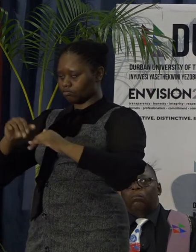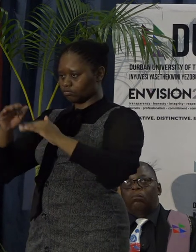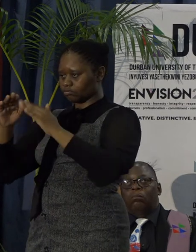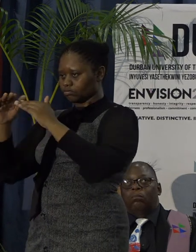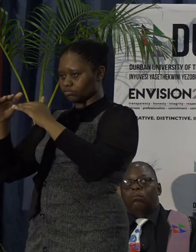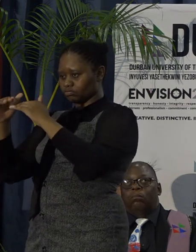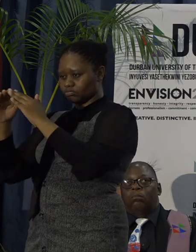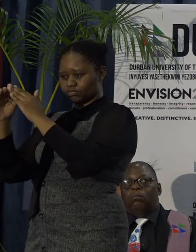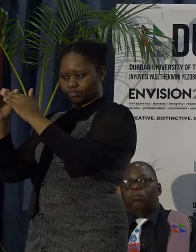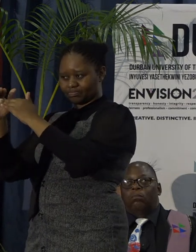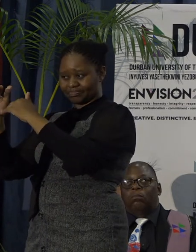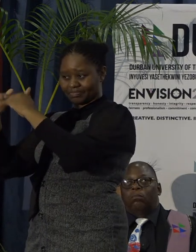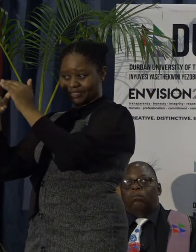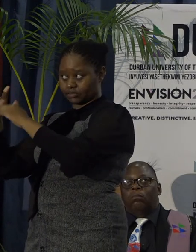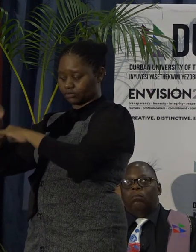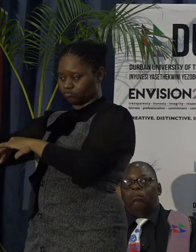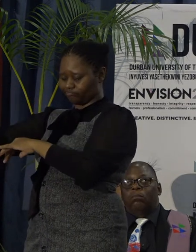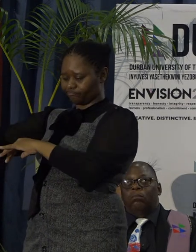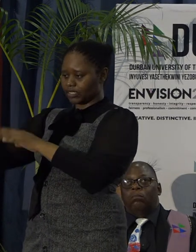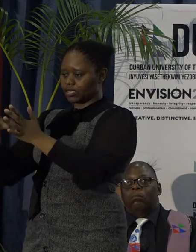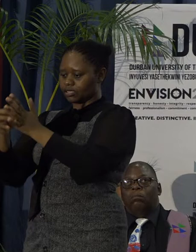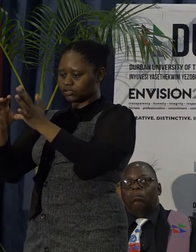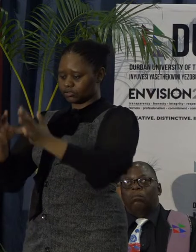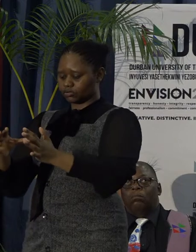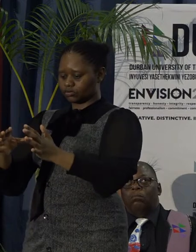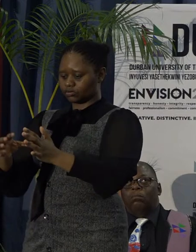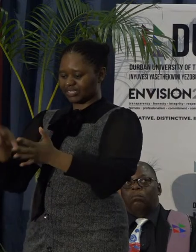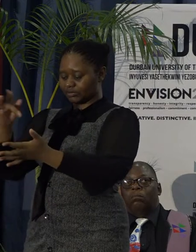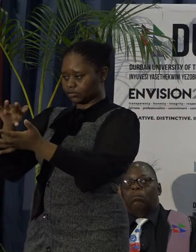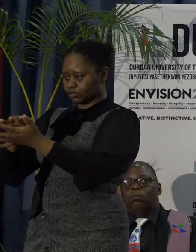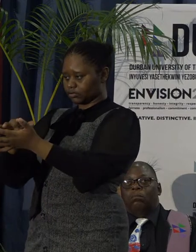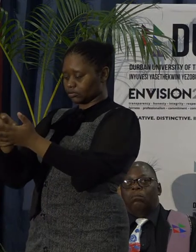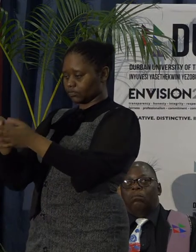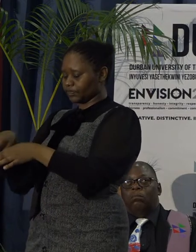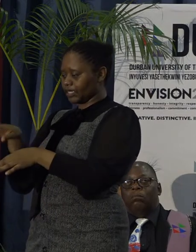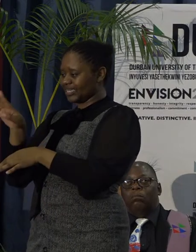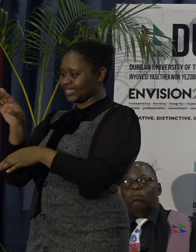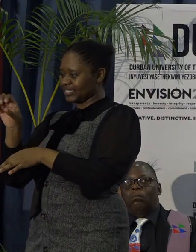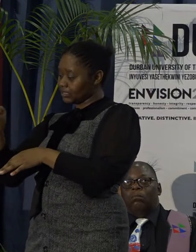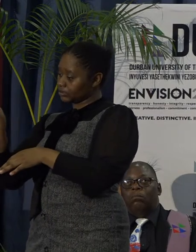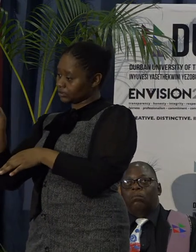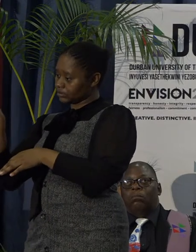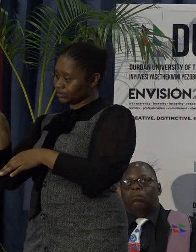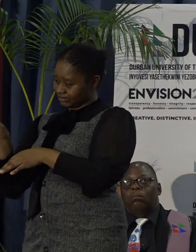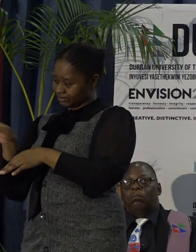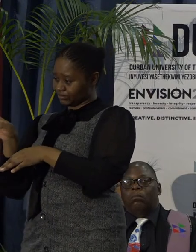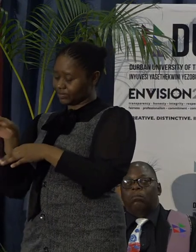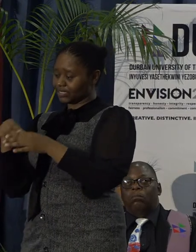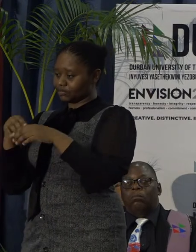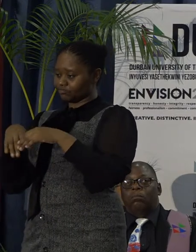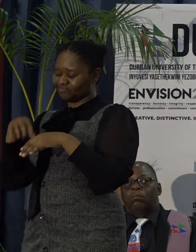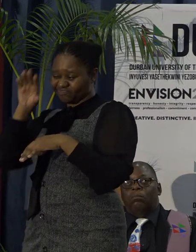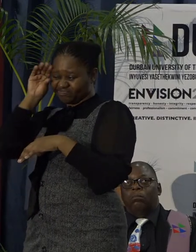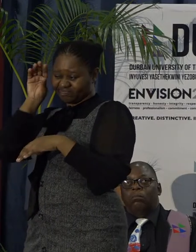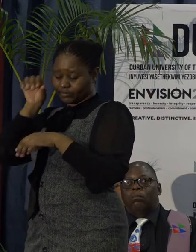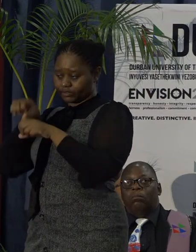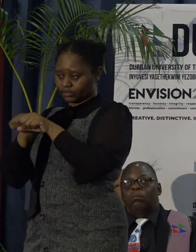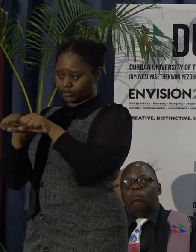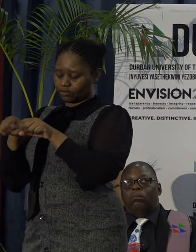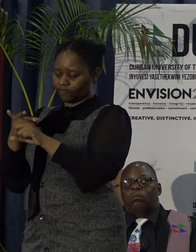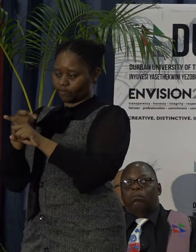right this campus. And the student center at Steve Beagle campus experienced, or has experienced delays since 2020.